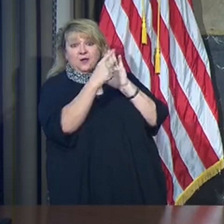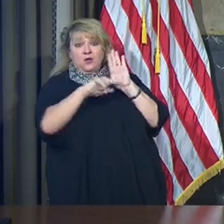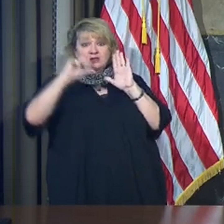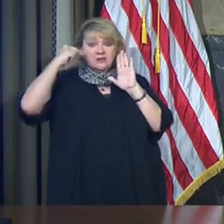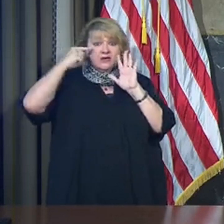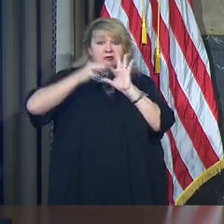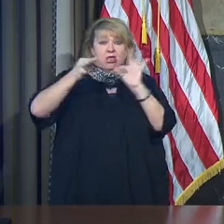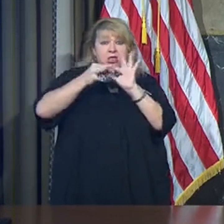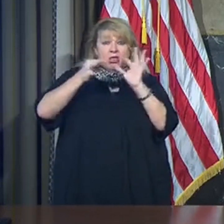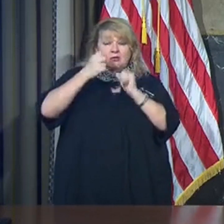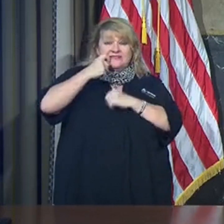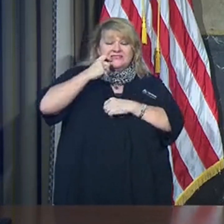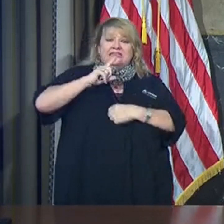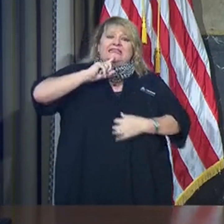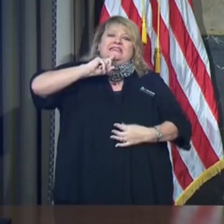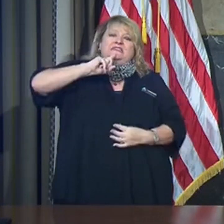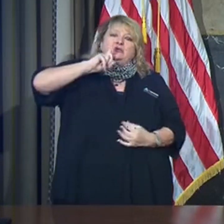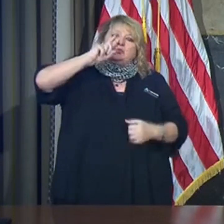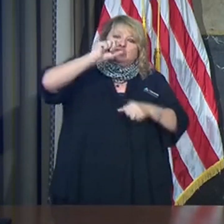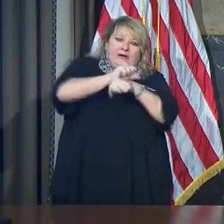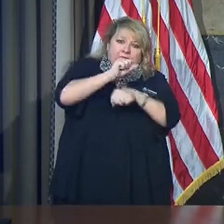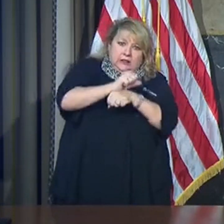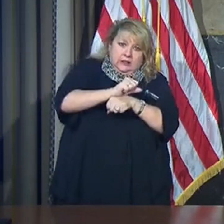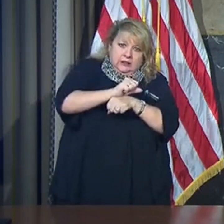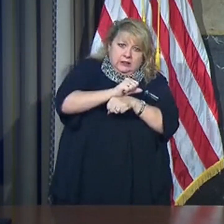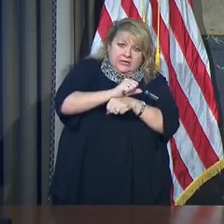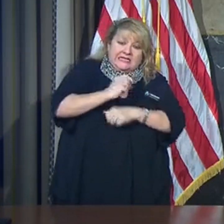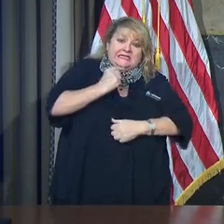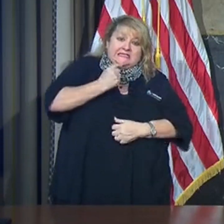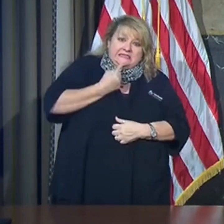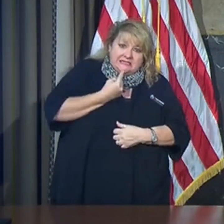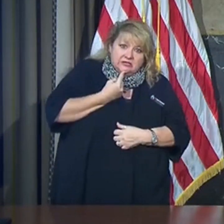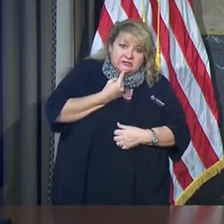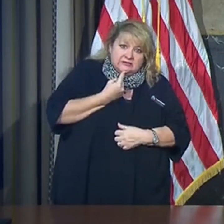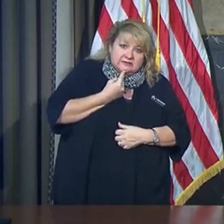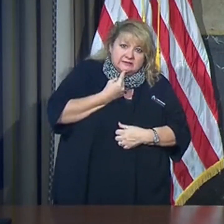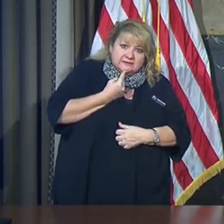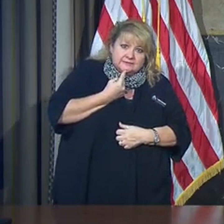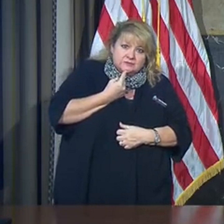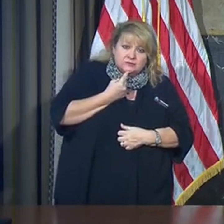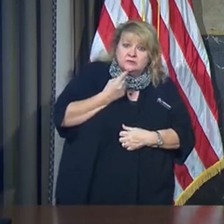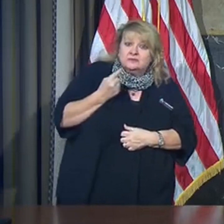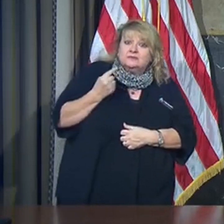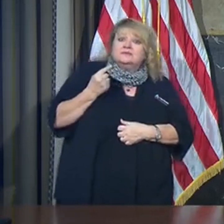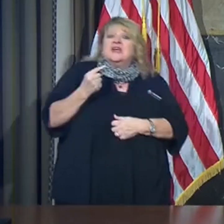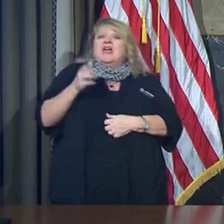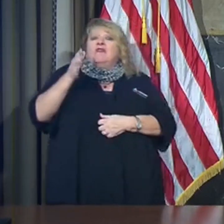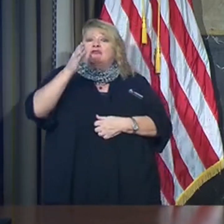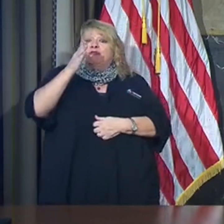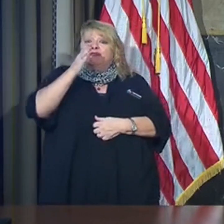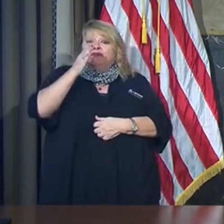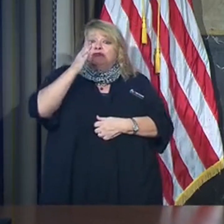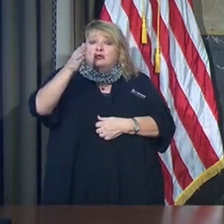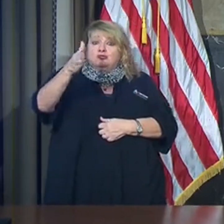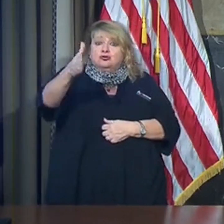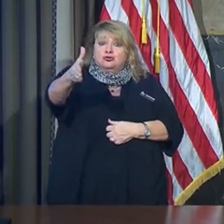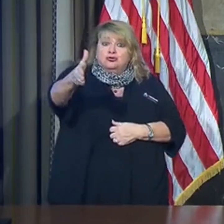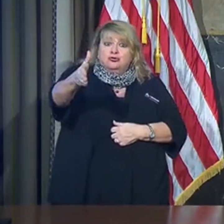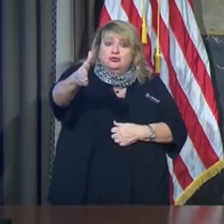we will not have the capacity to do this again. Again, we will have challenges in staffing.